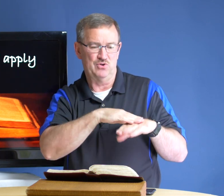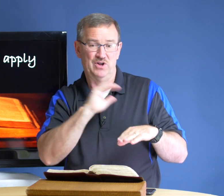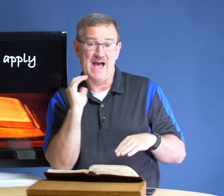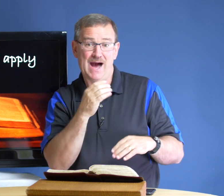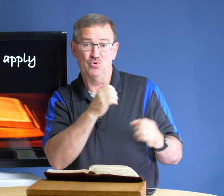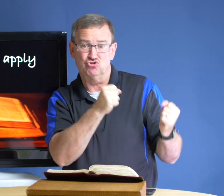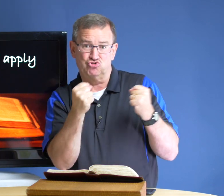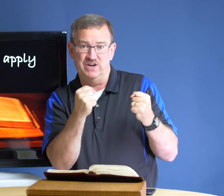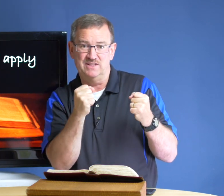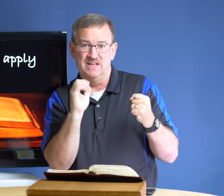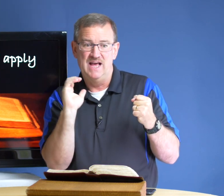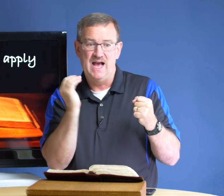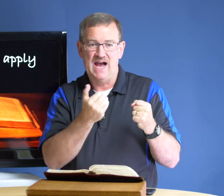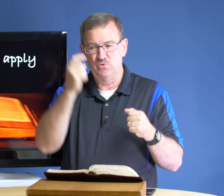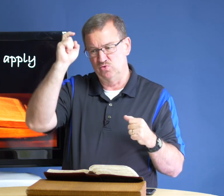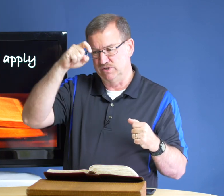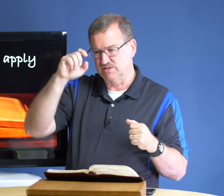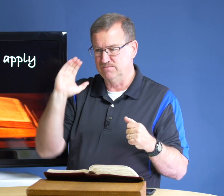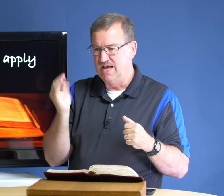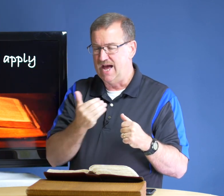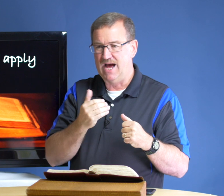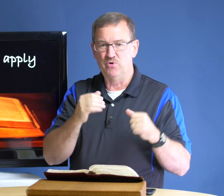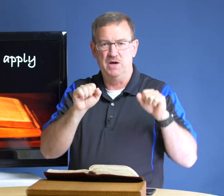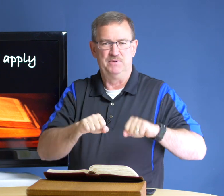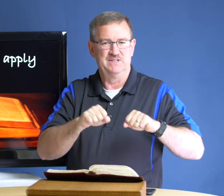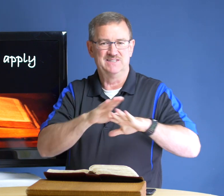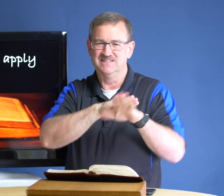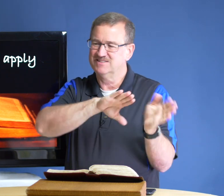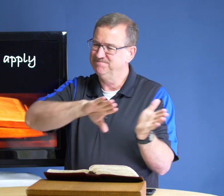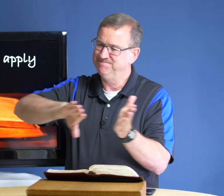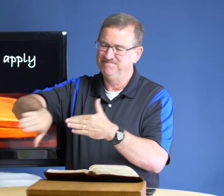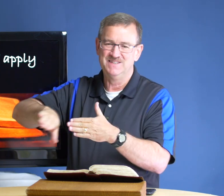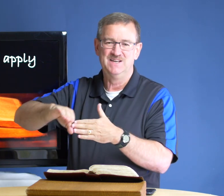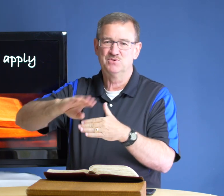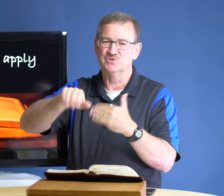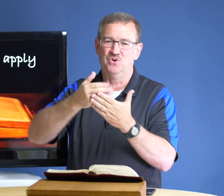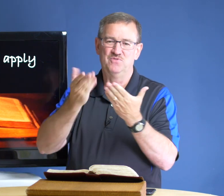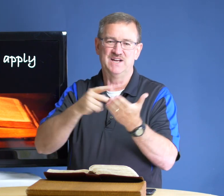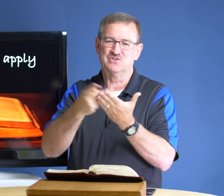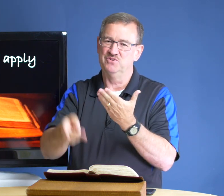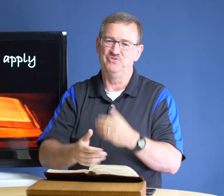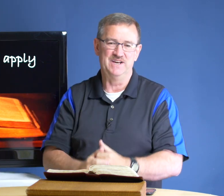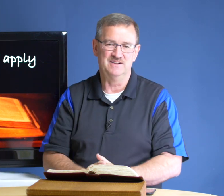on our strength our wisdom our our abilities because all of that's going to fail